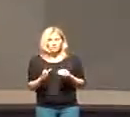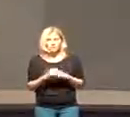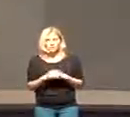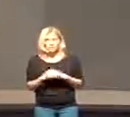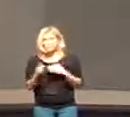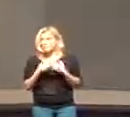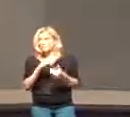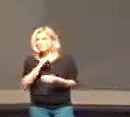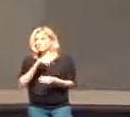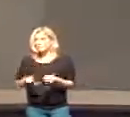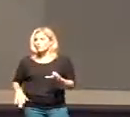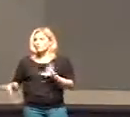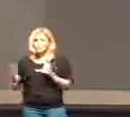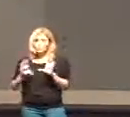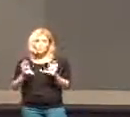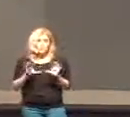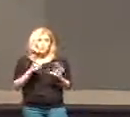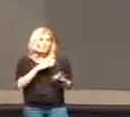whatever